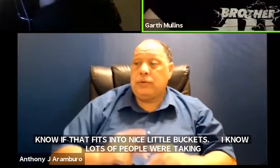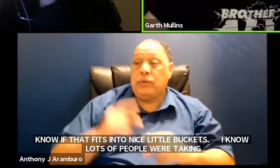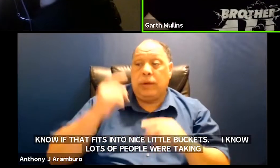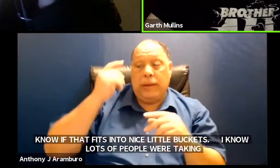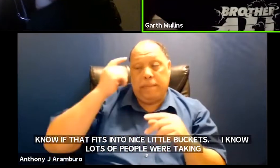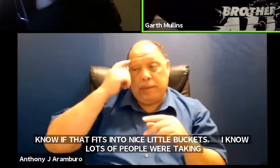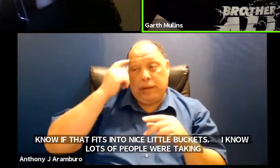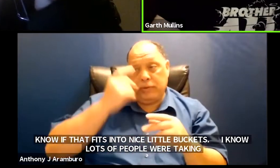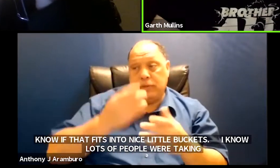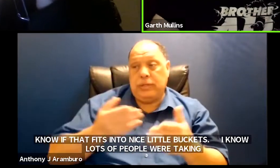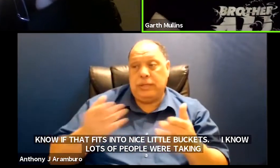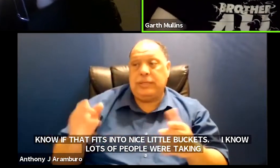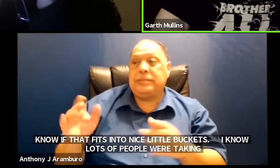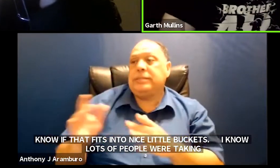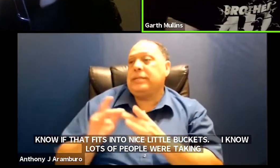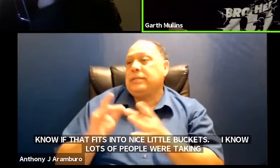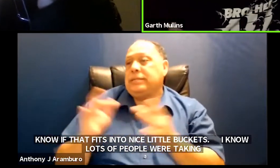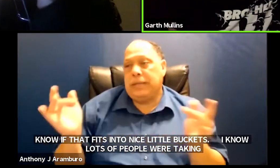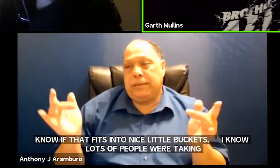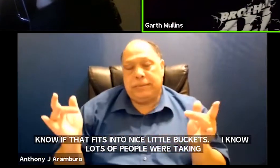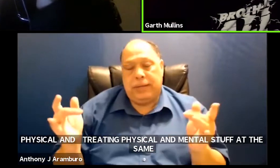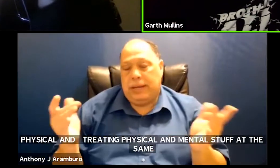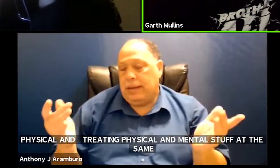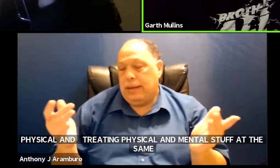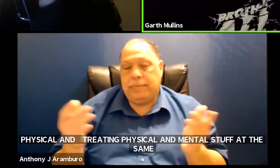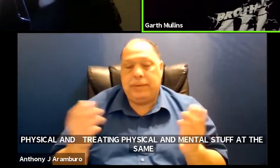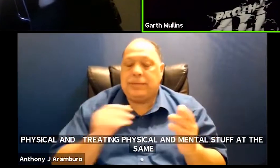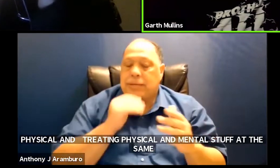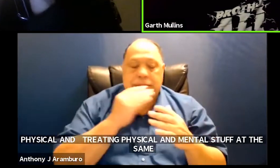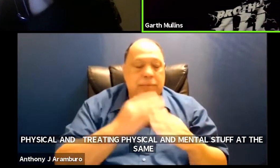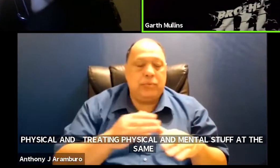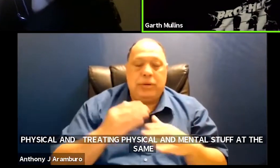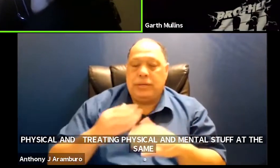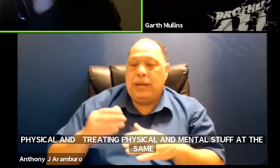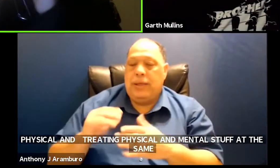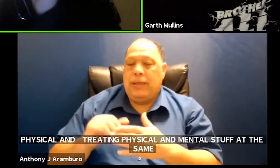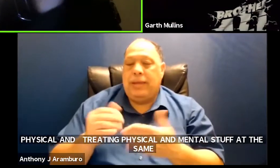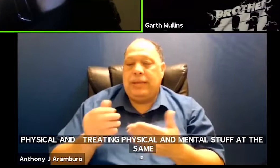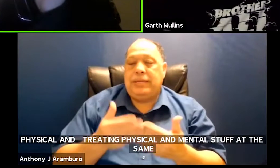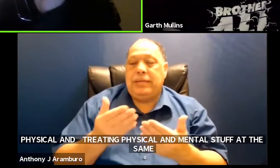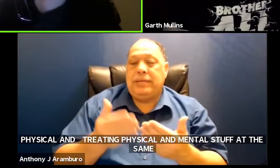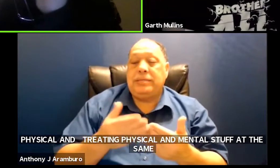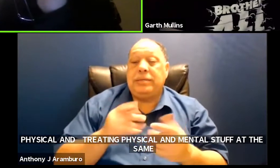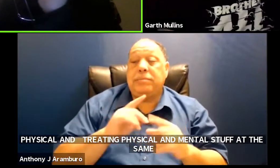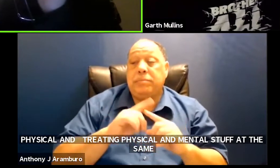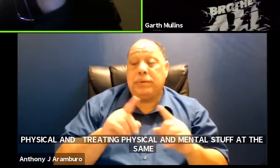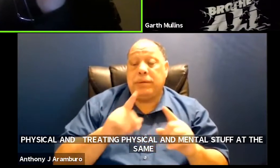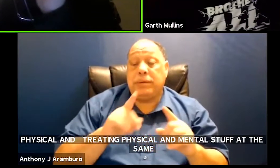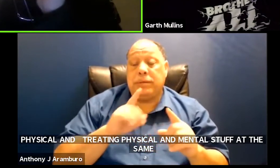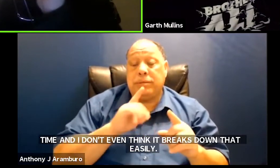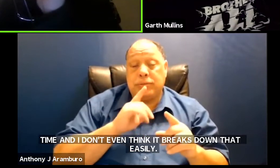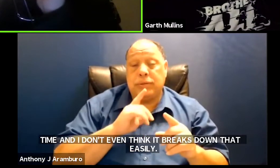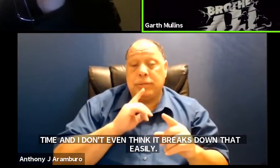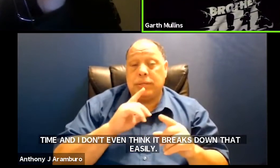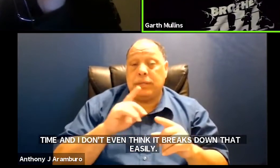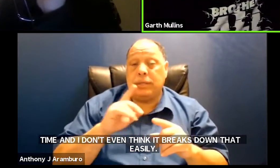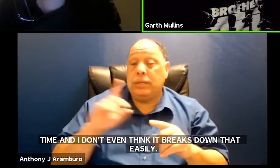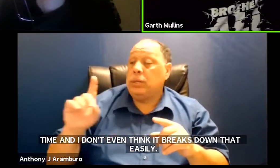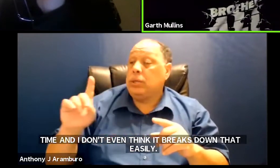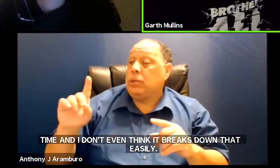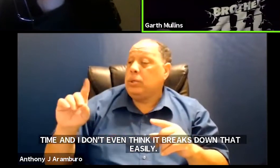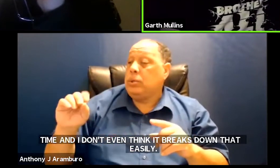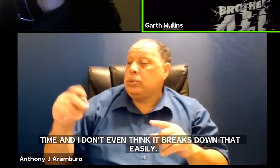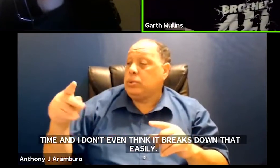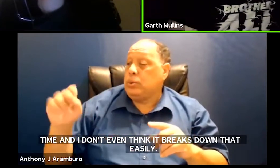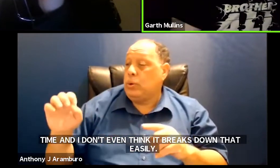at the same time and i don't even think it breaks down that easily but certainly the you know the the dope fiends the drug users go to the